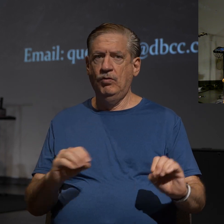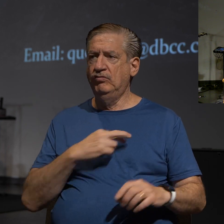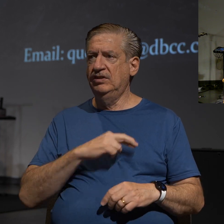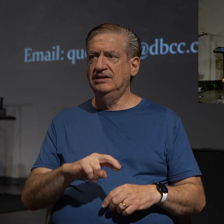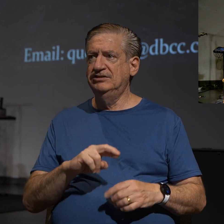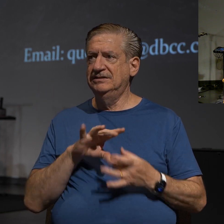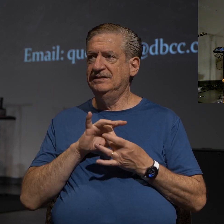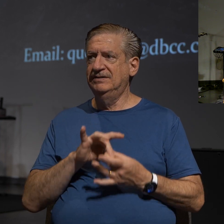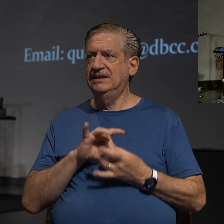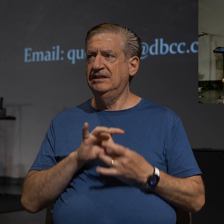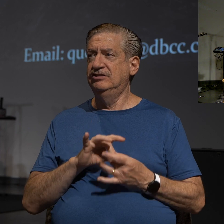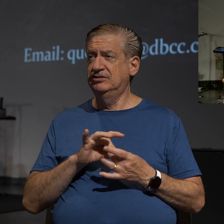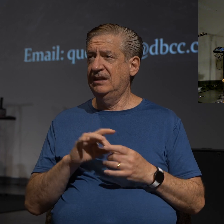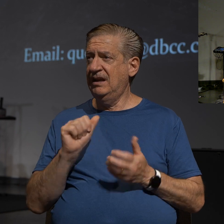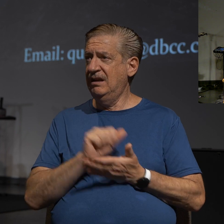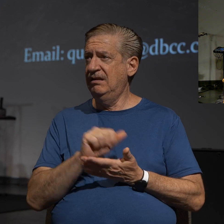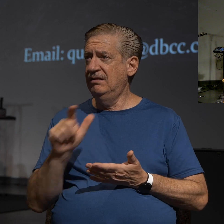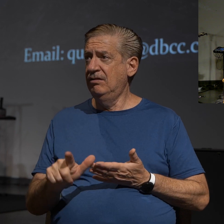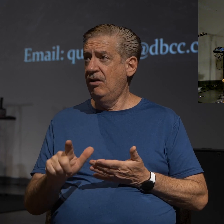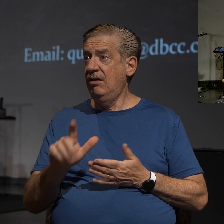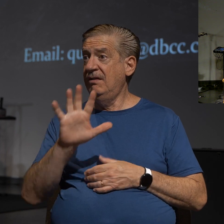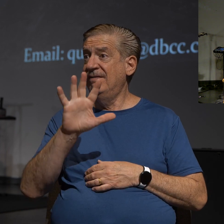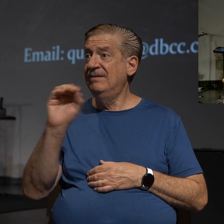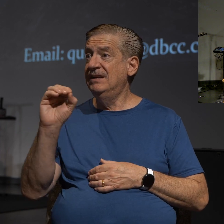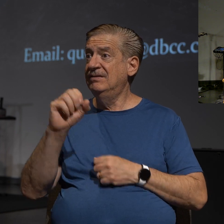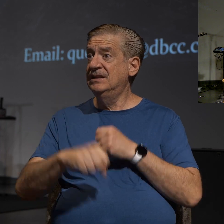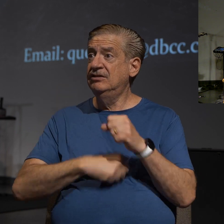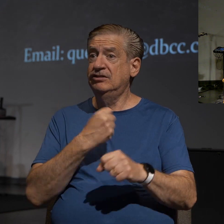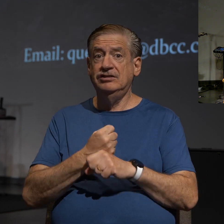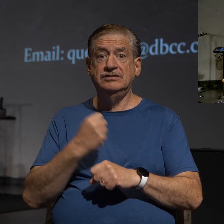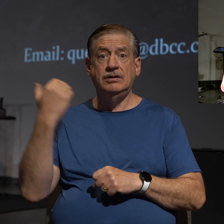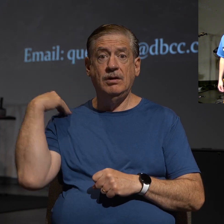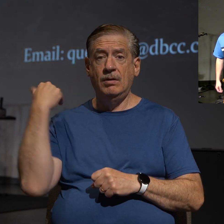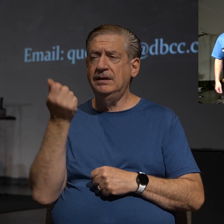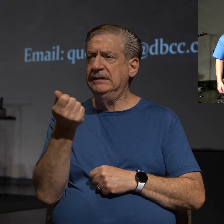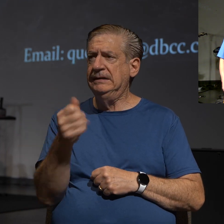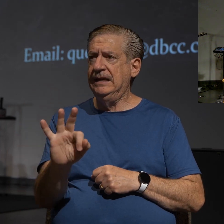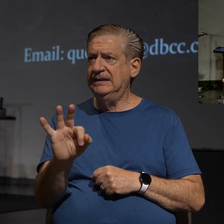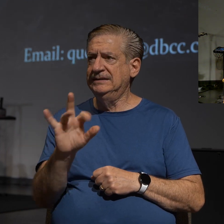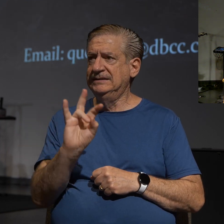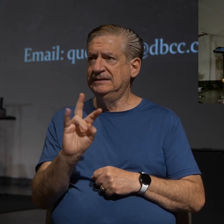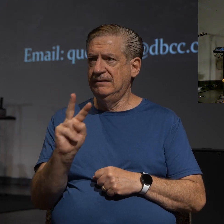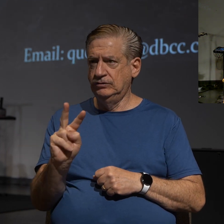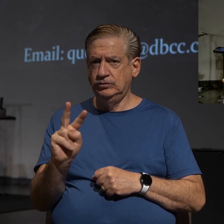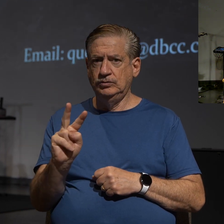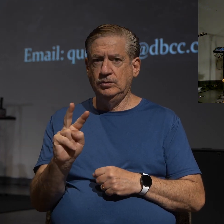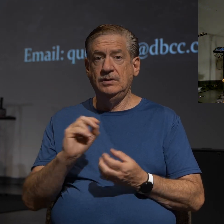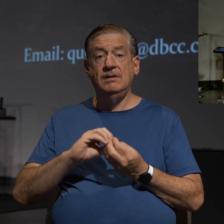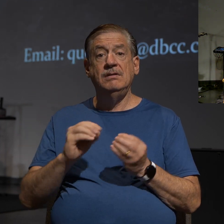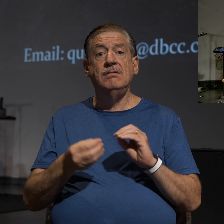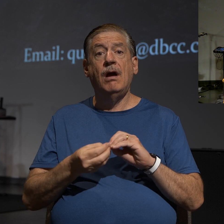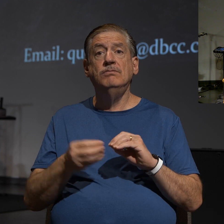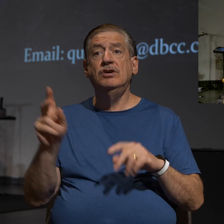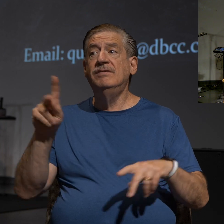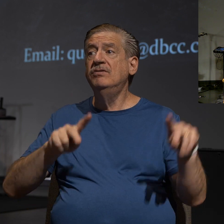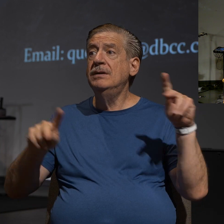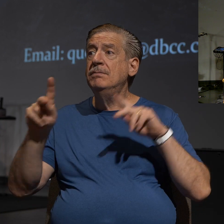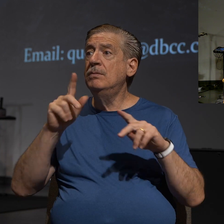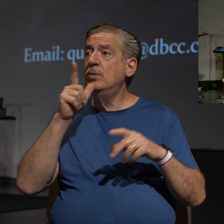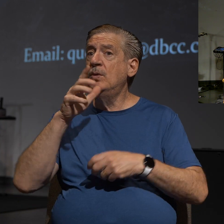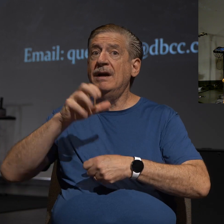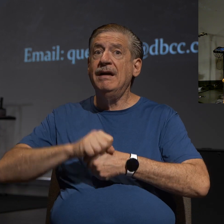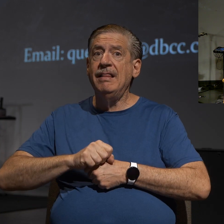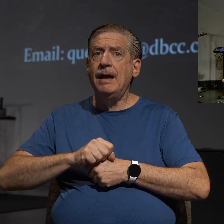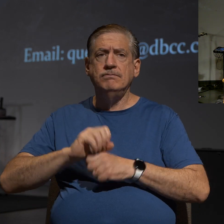at all. And 50 years ago, in 1972, the number of people who claimed to have